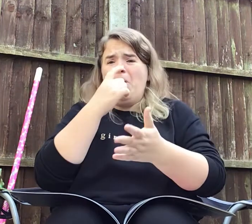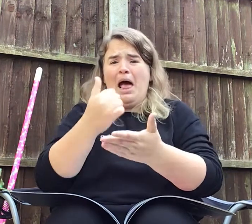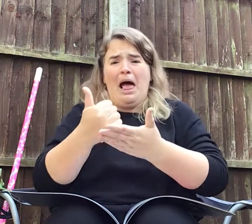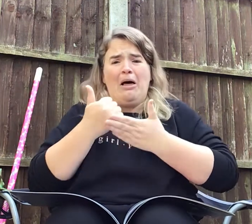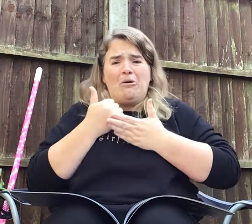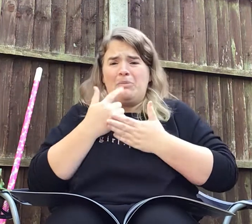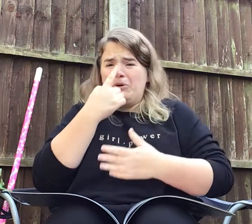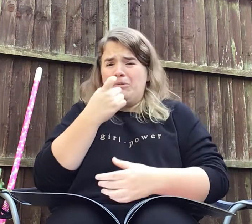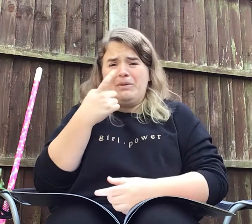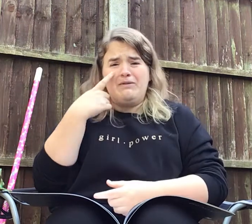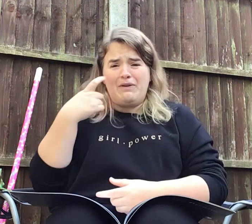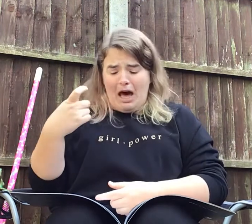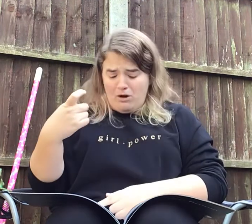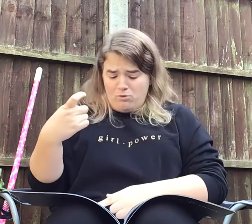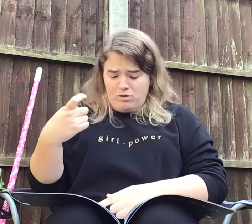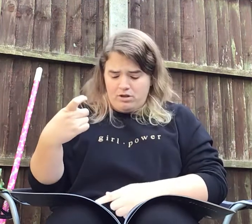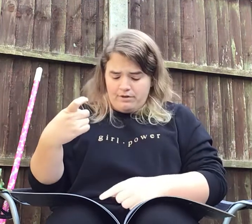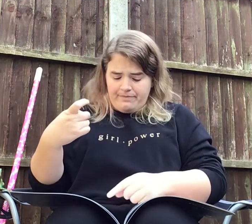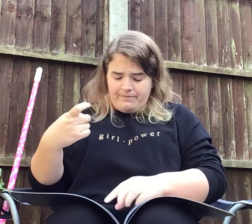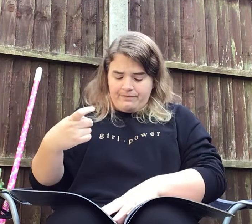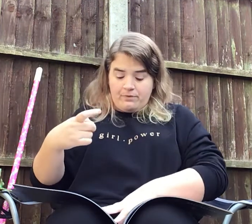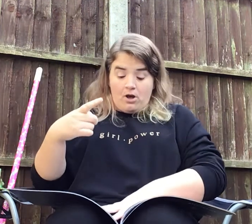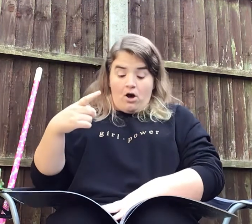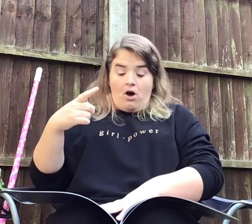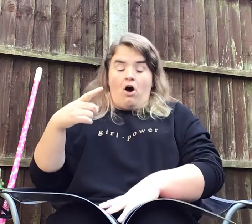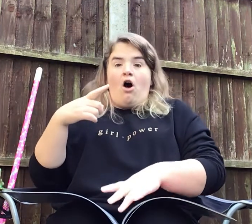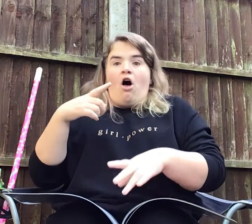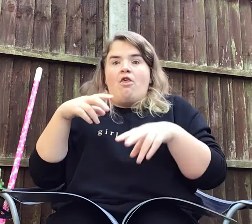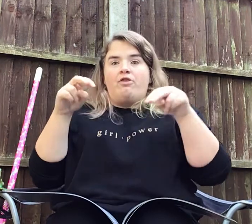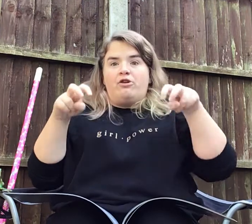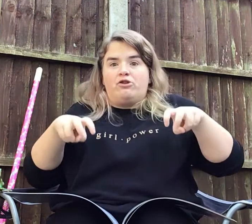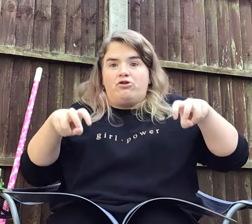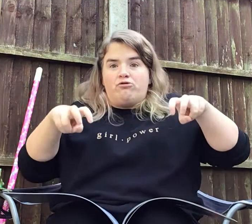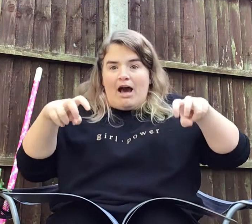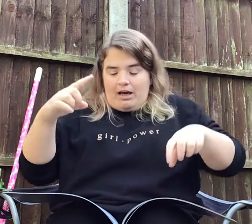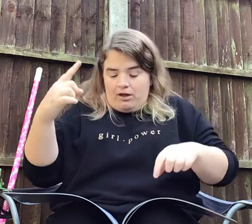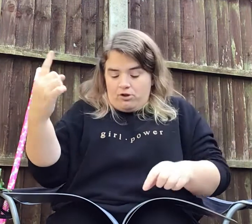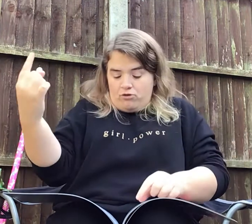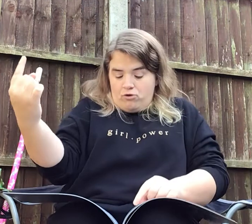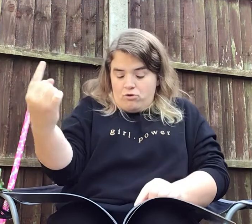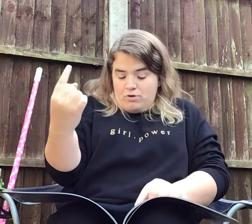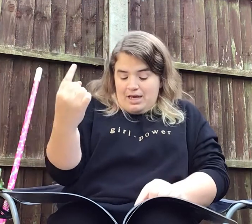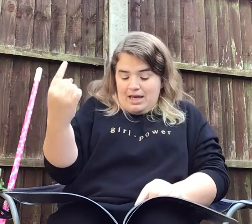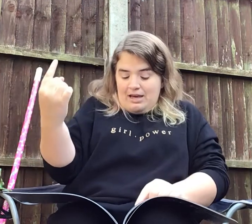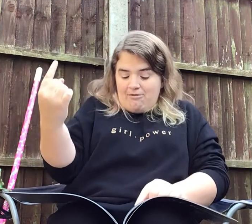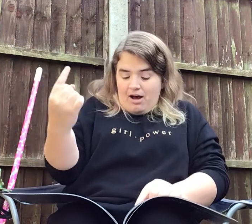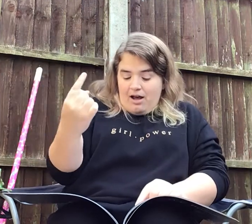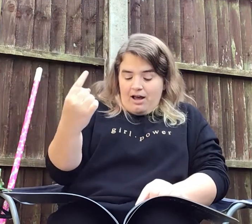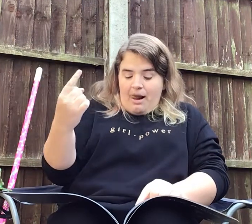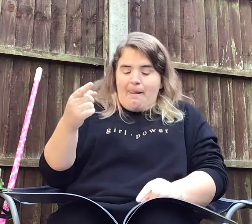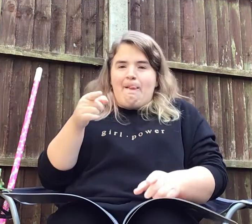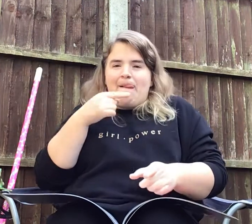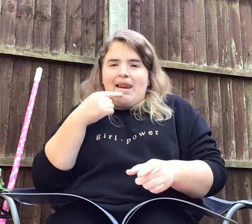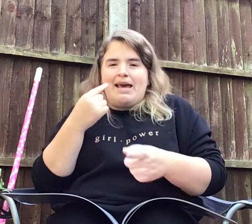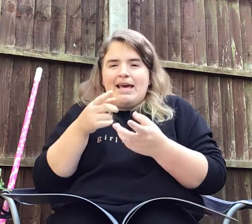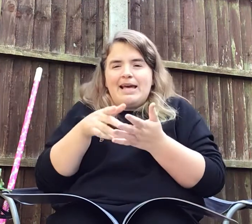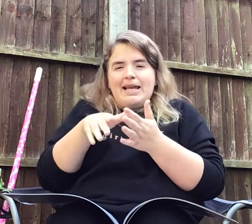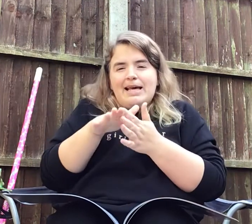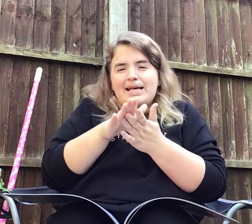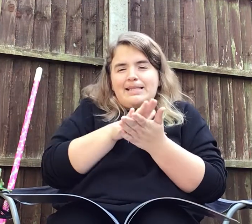help could be found. The dragon drew nearer, licking his